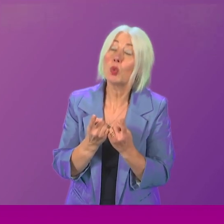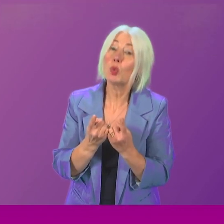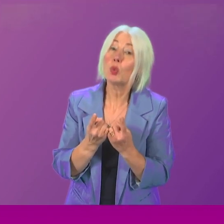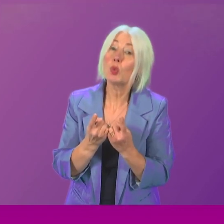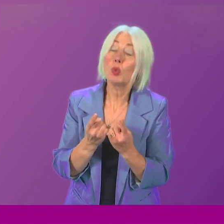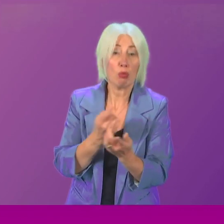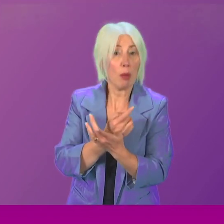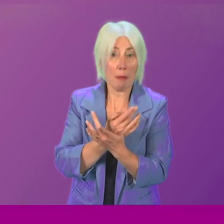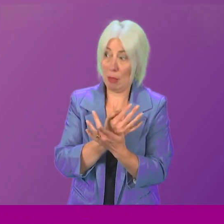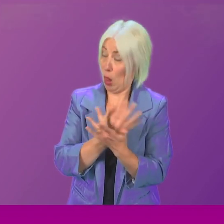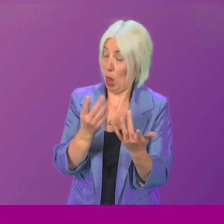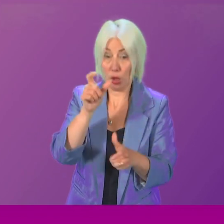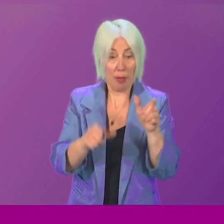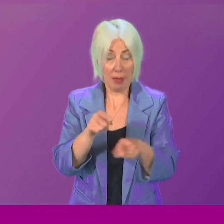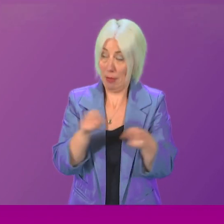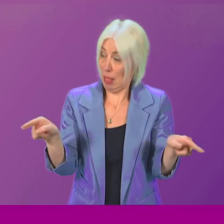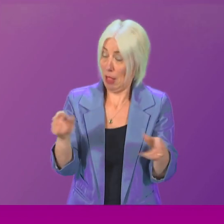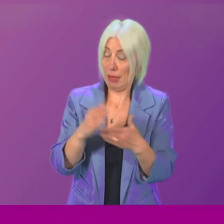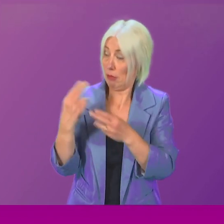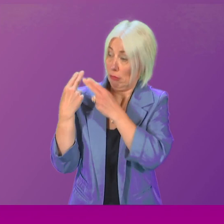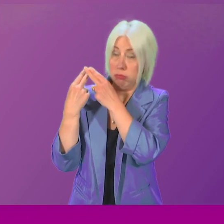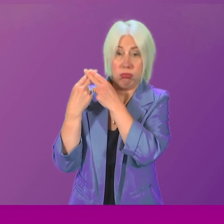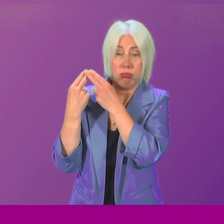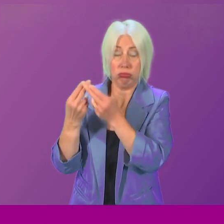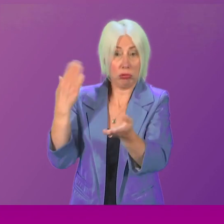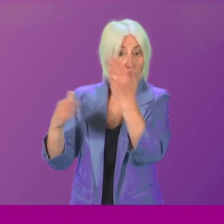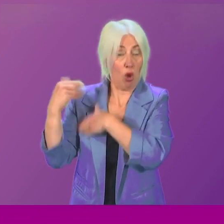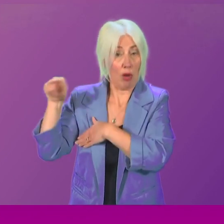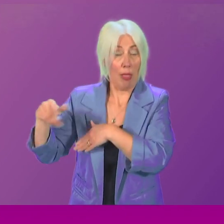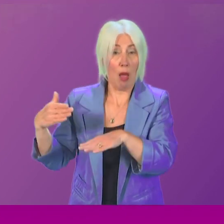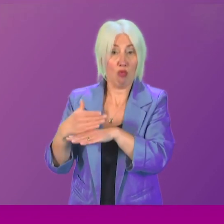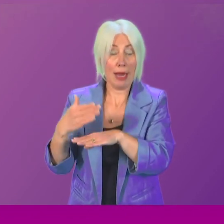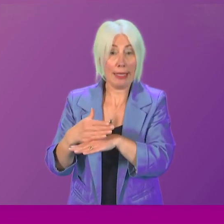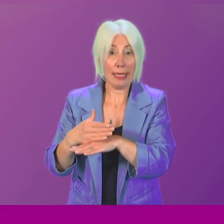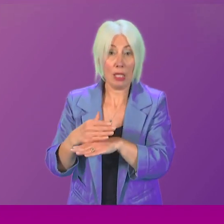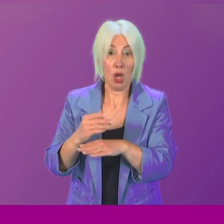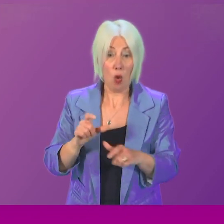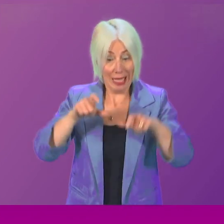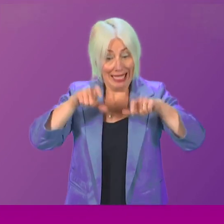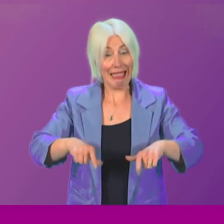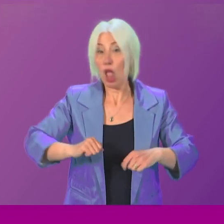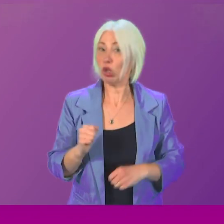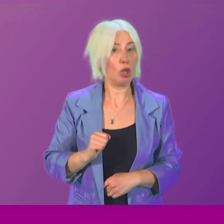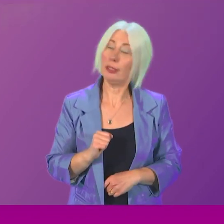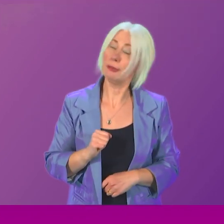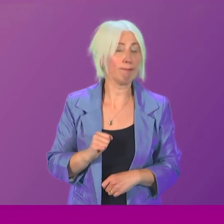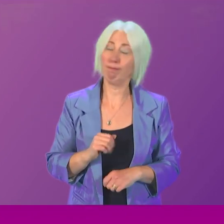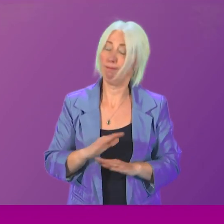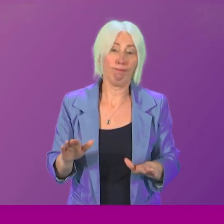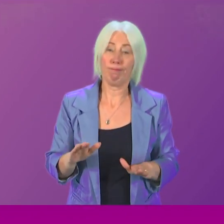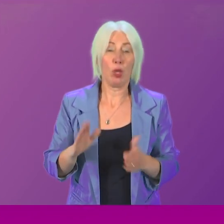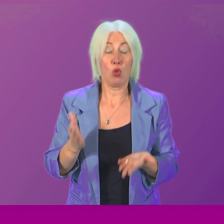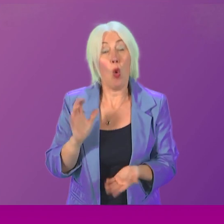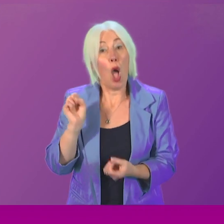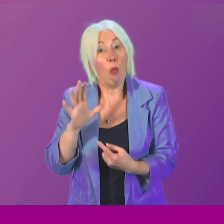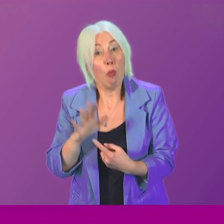who are subject to these historical practices will no longer be here in Scotland and therefore it's important